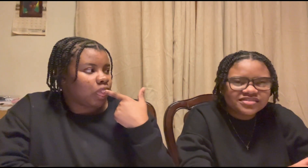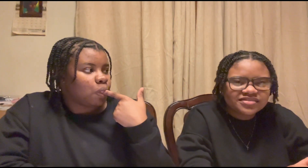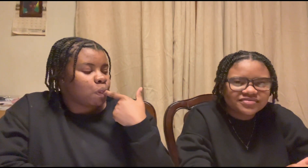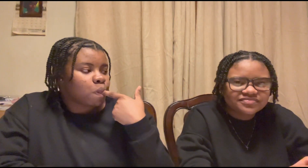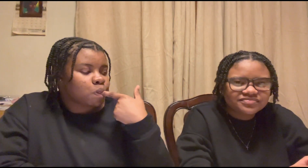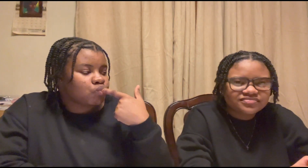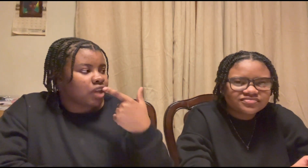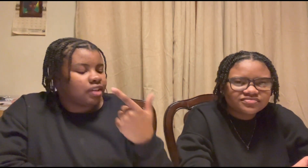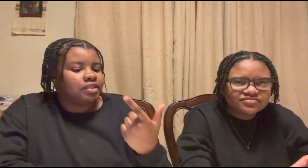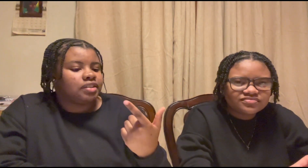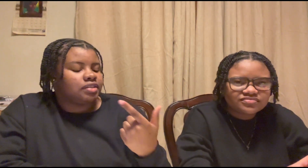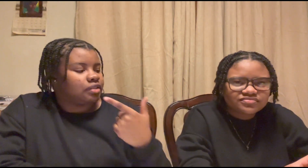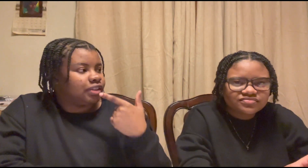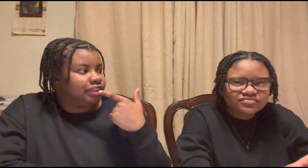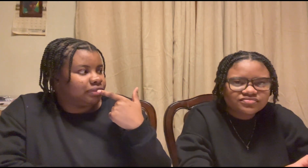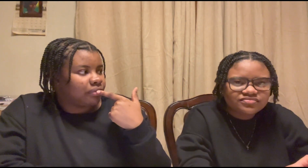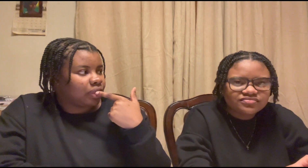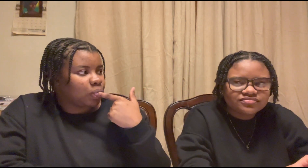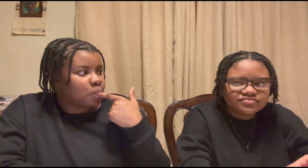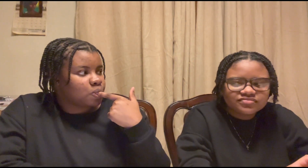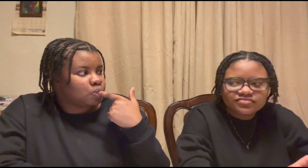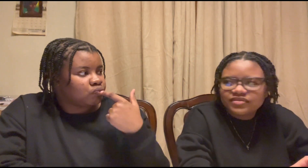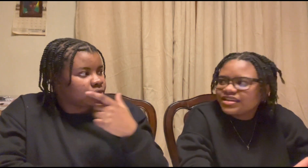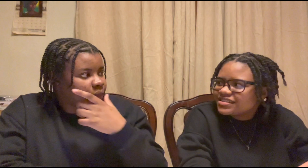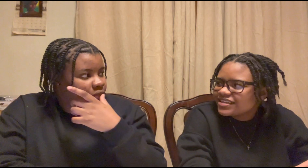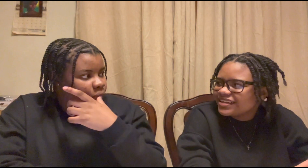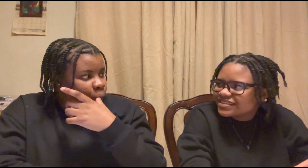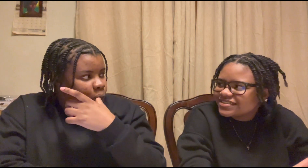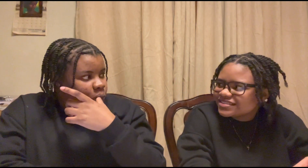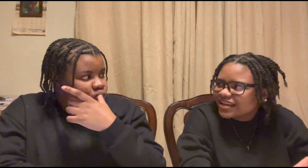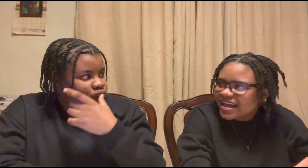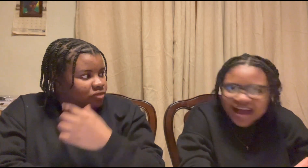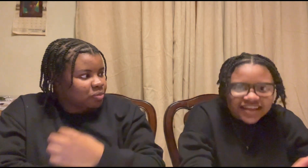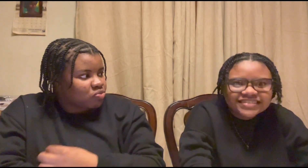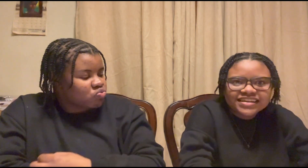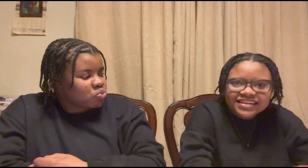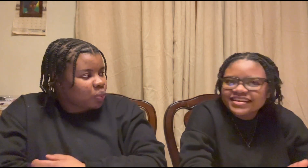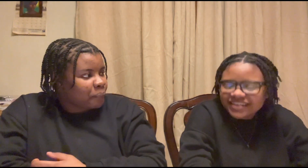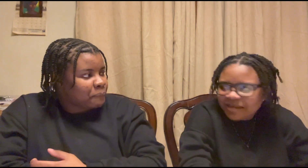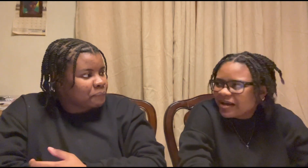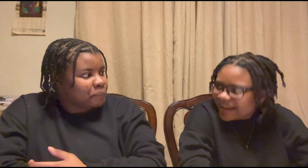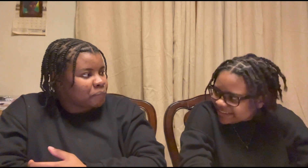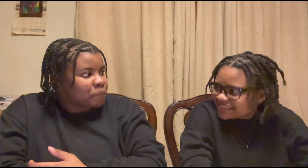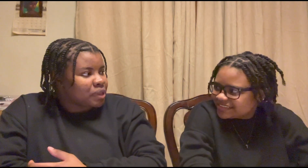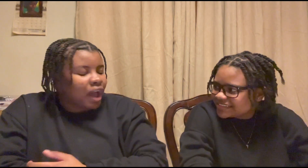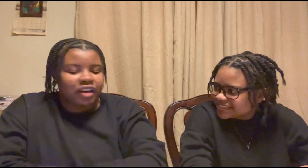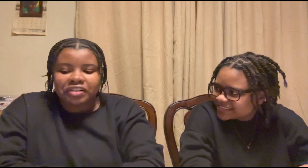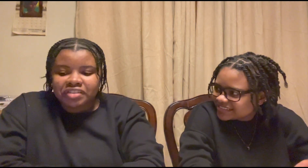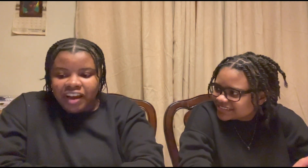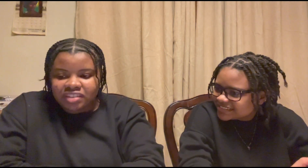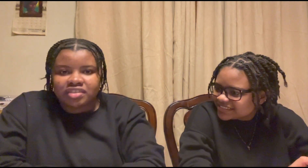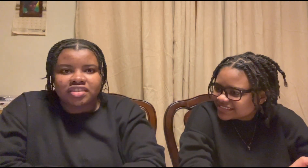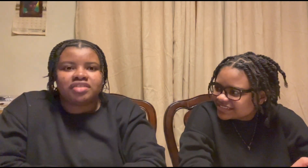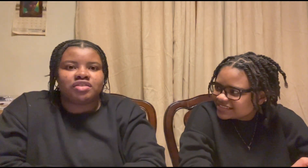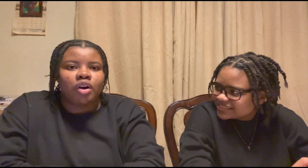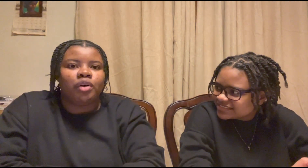iceland isn't cold yes it is it's in the name ice i heard iceland iceland isn't cold